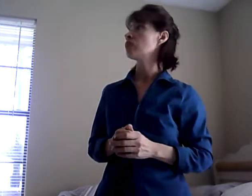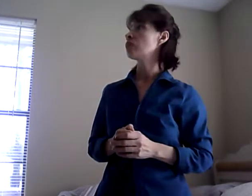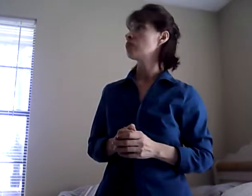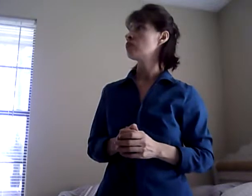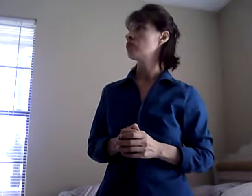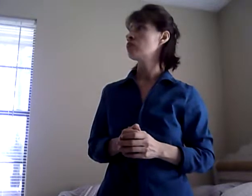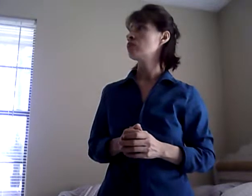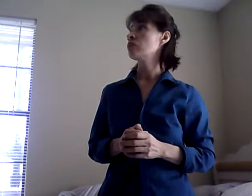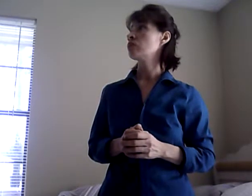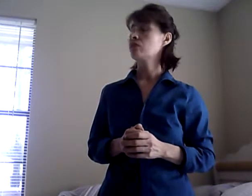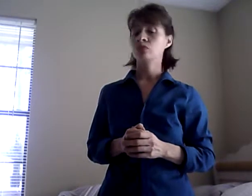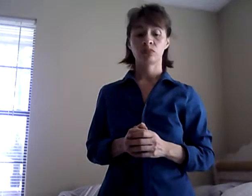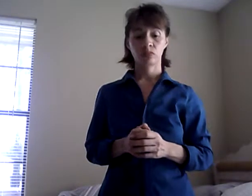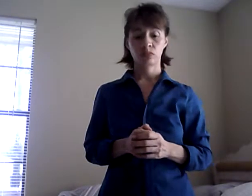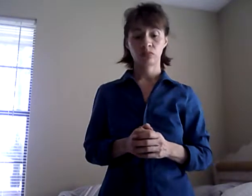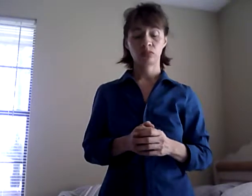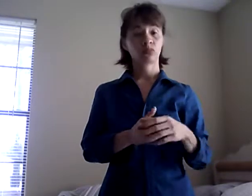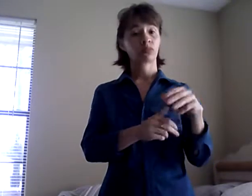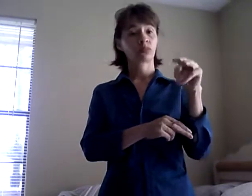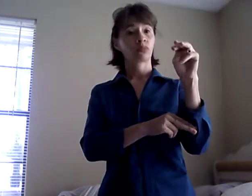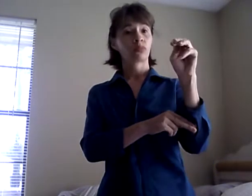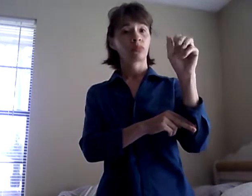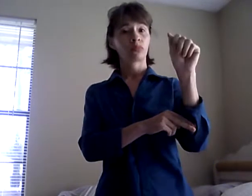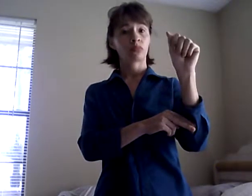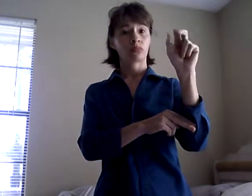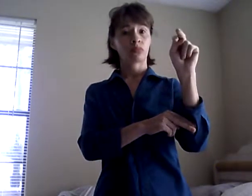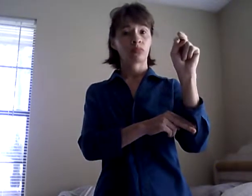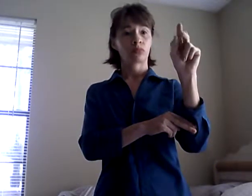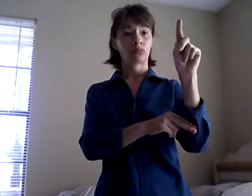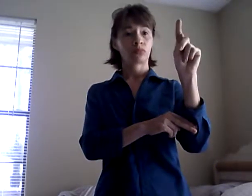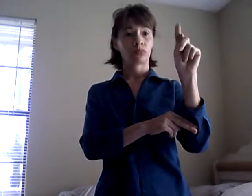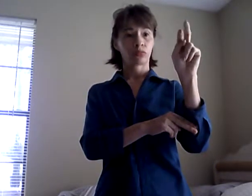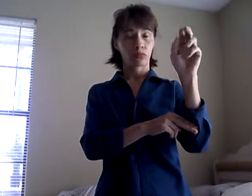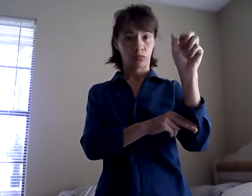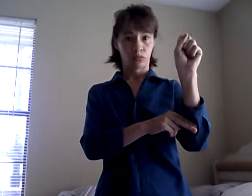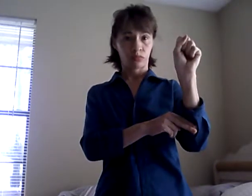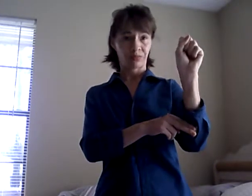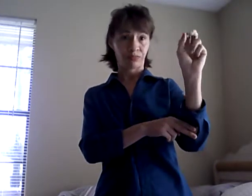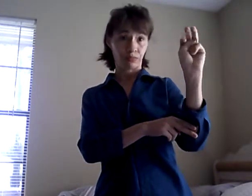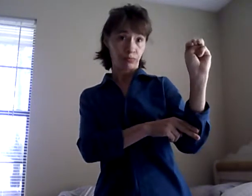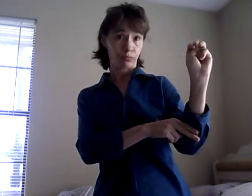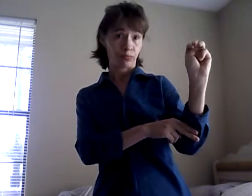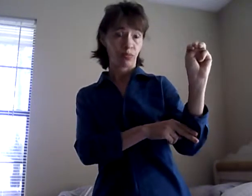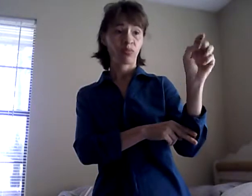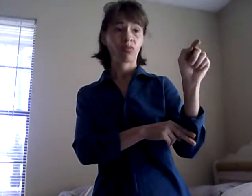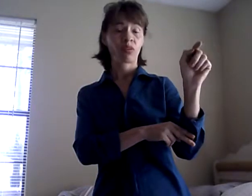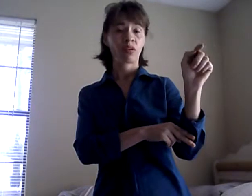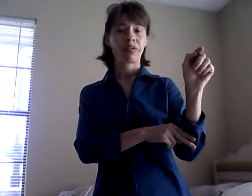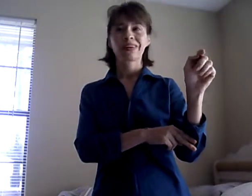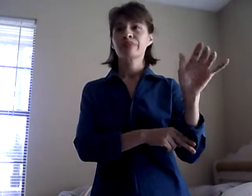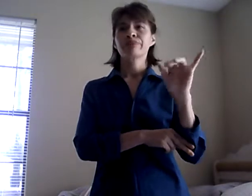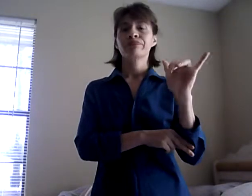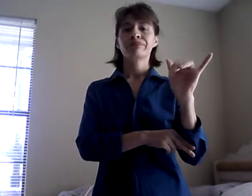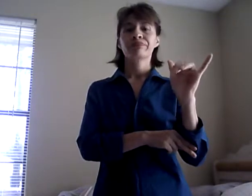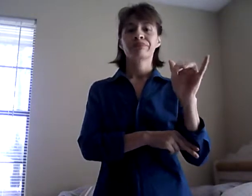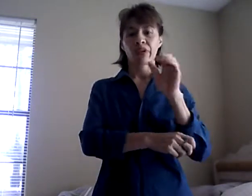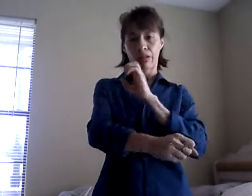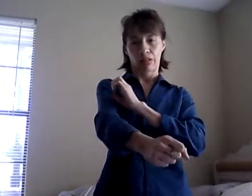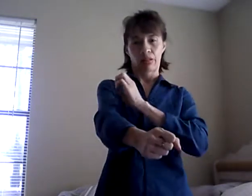The man who serves as energy based out. They actually learn the shiba.